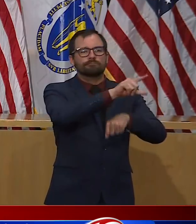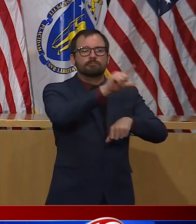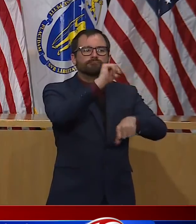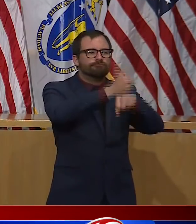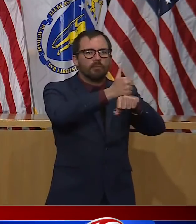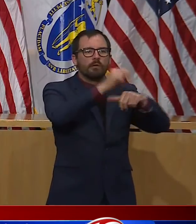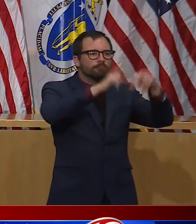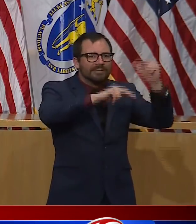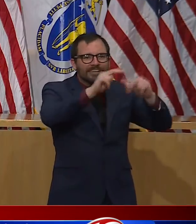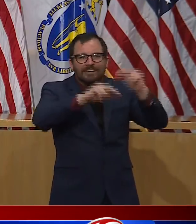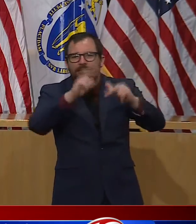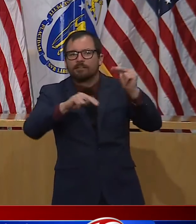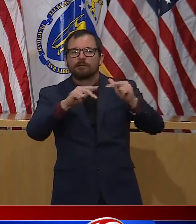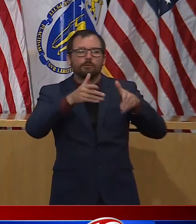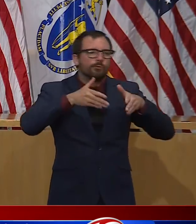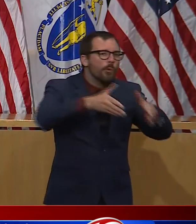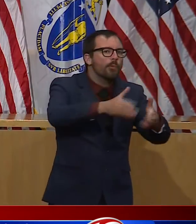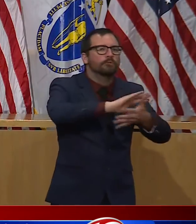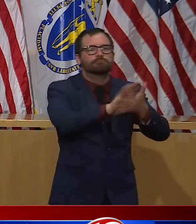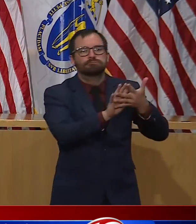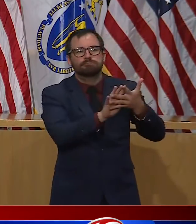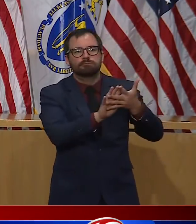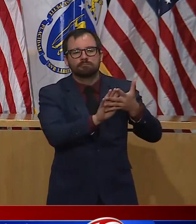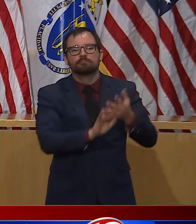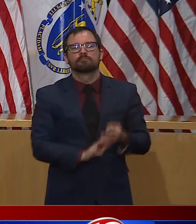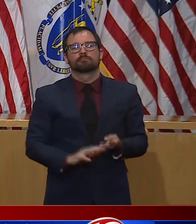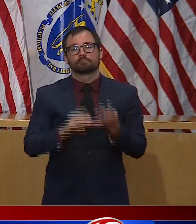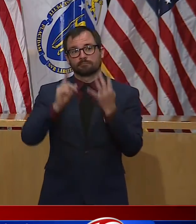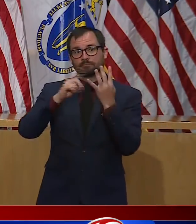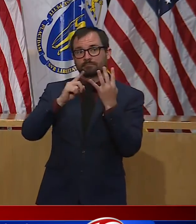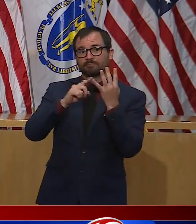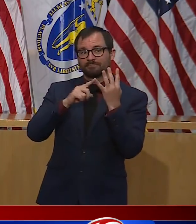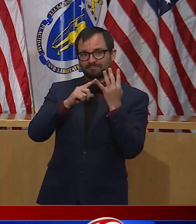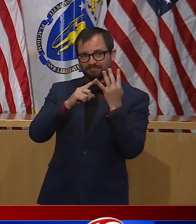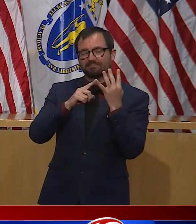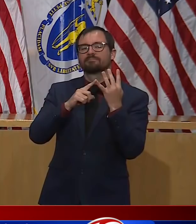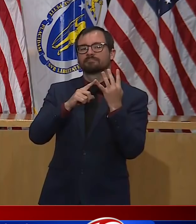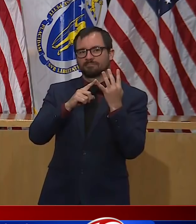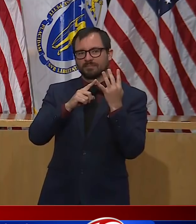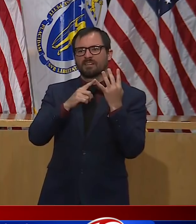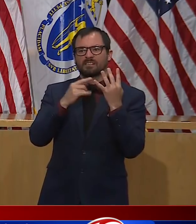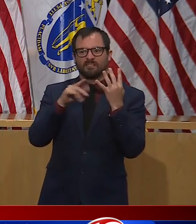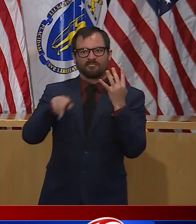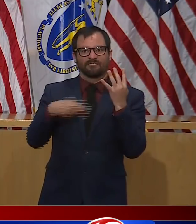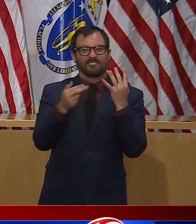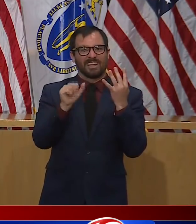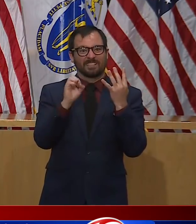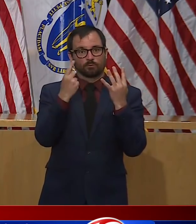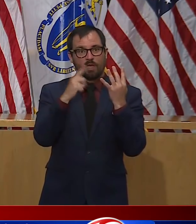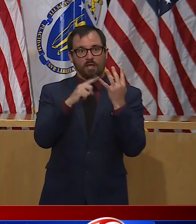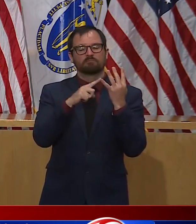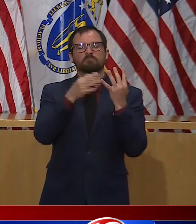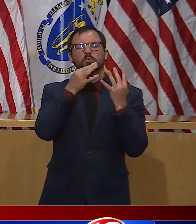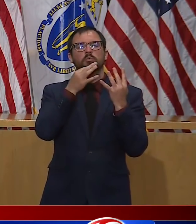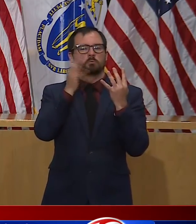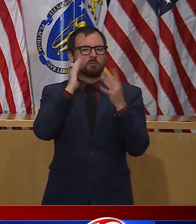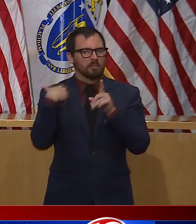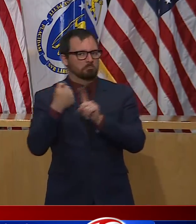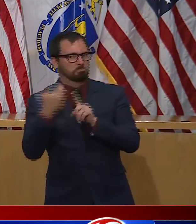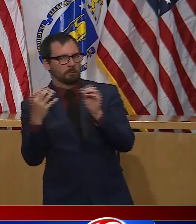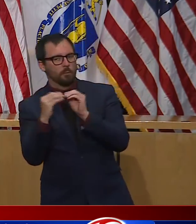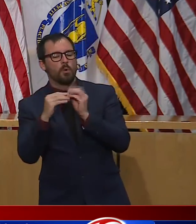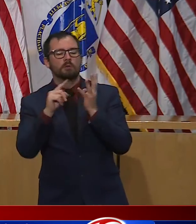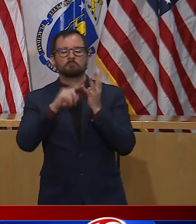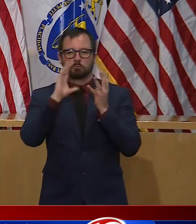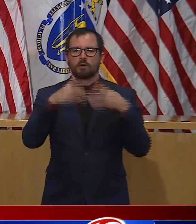one. Lieutenant Governor Polito will talk more about how this report lays out new rules of the road for each of those industries and